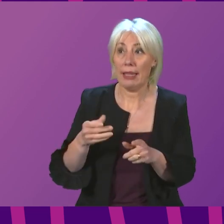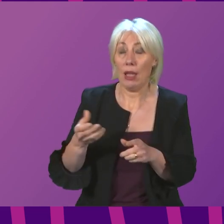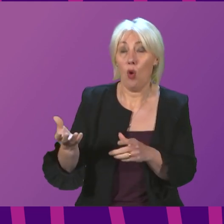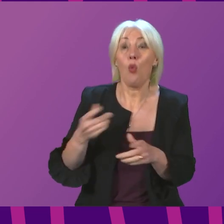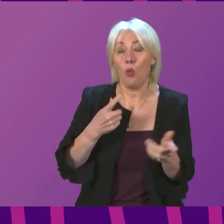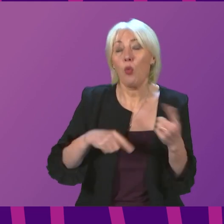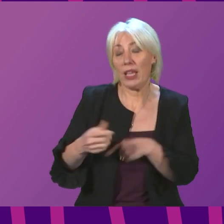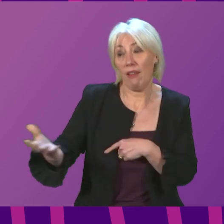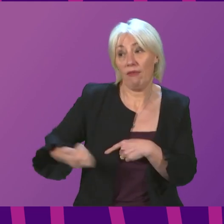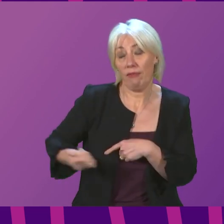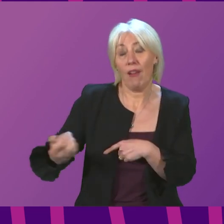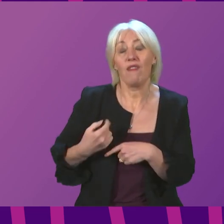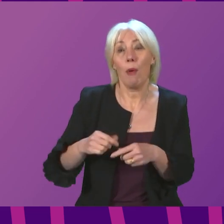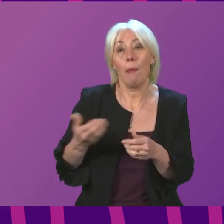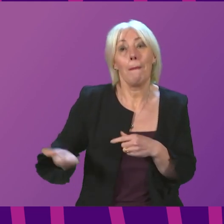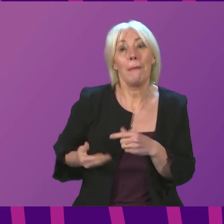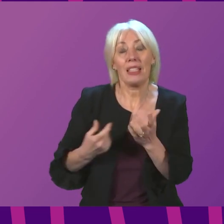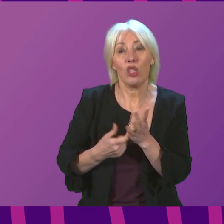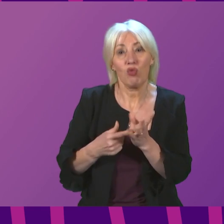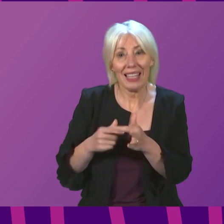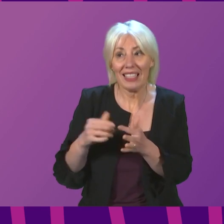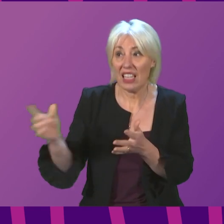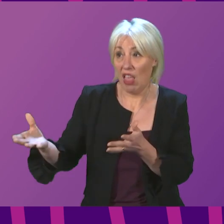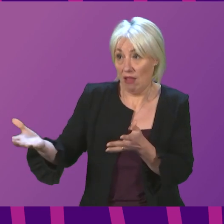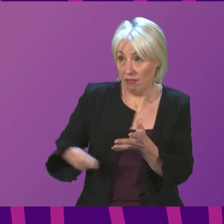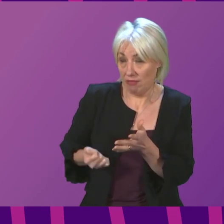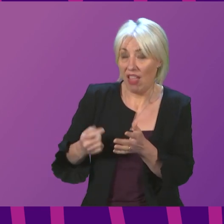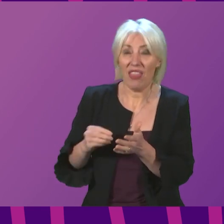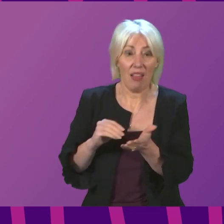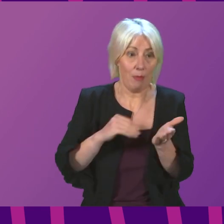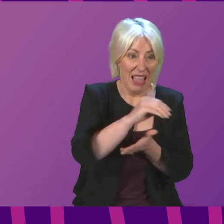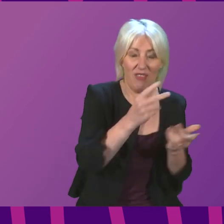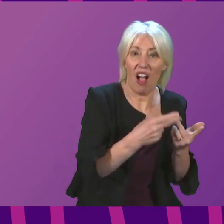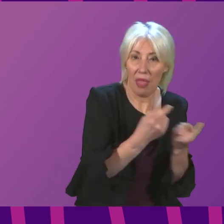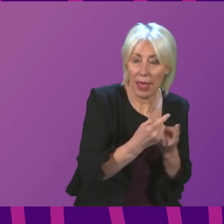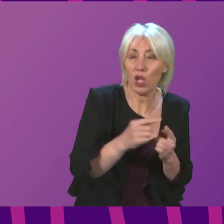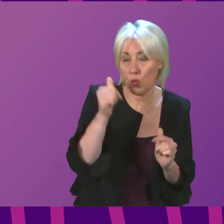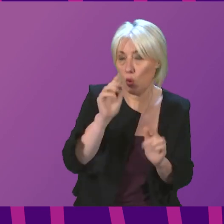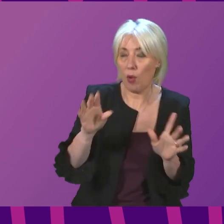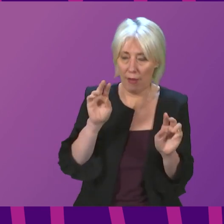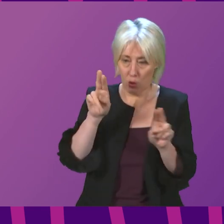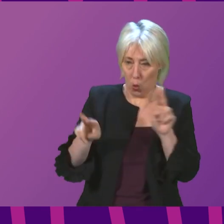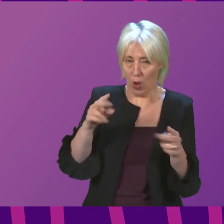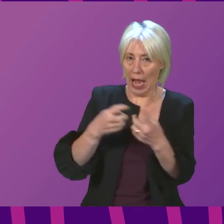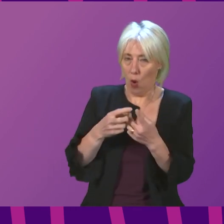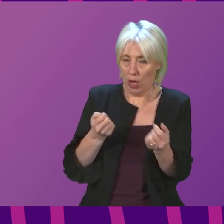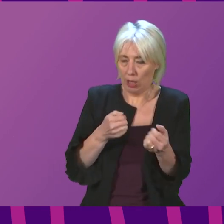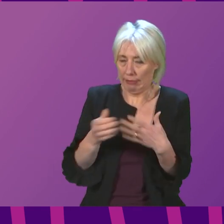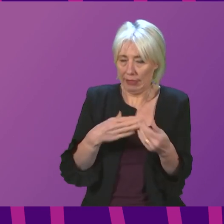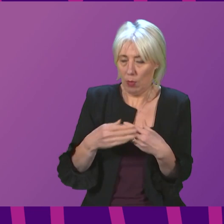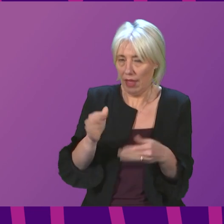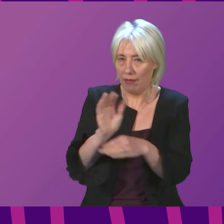rates to fund other public services. I will ask the Finance Secretary to write with more details of any current assessments that we are doing.